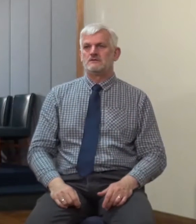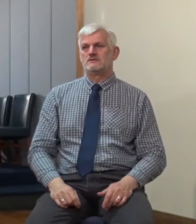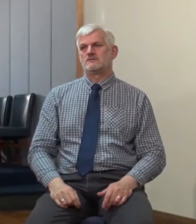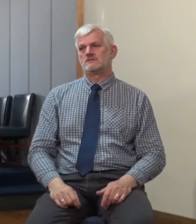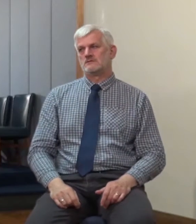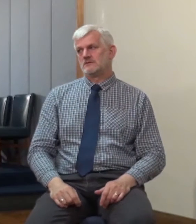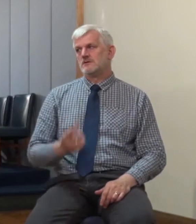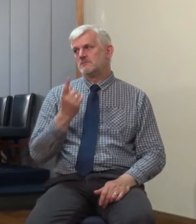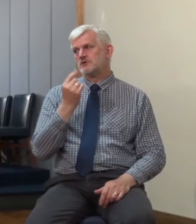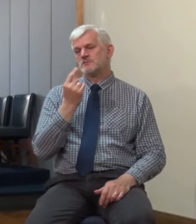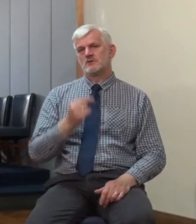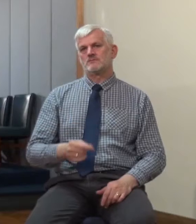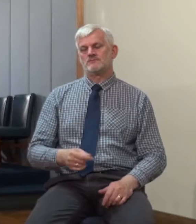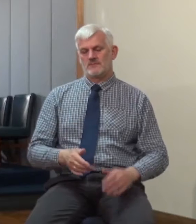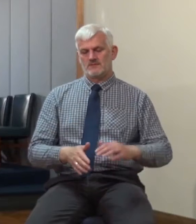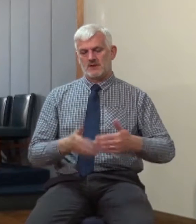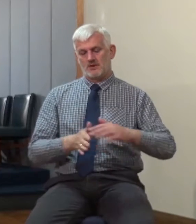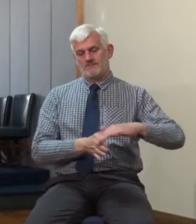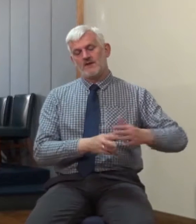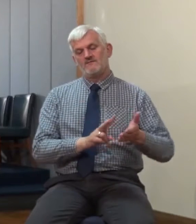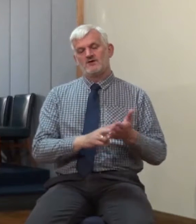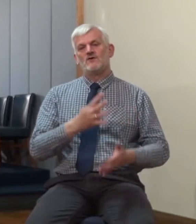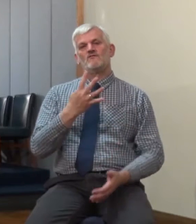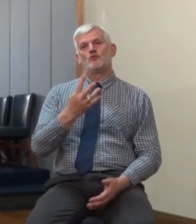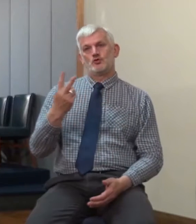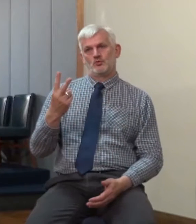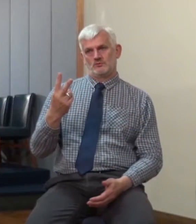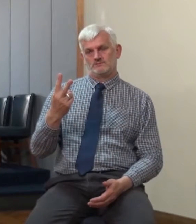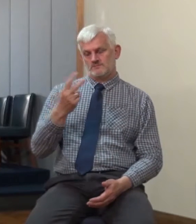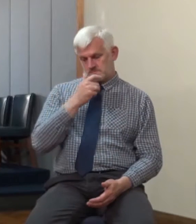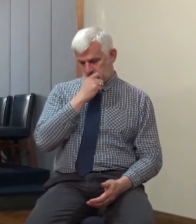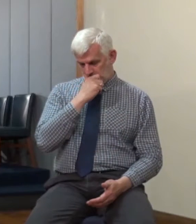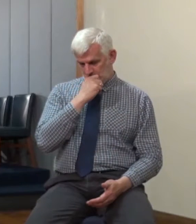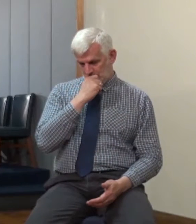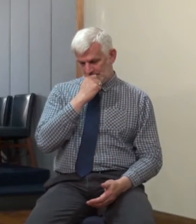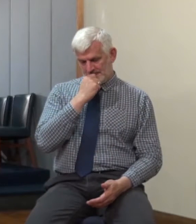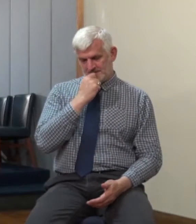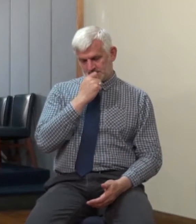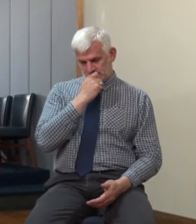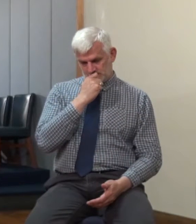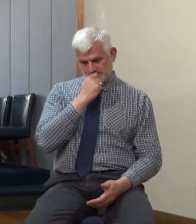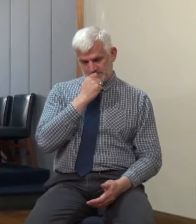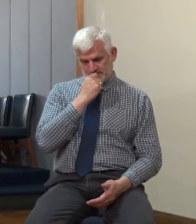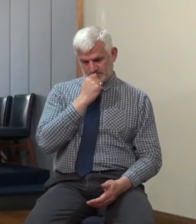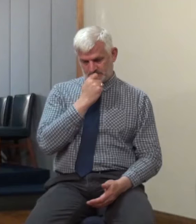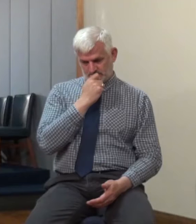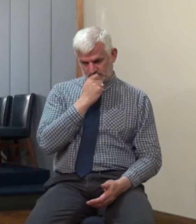to verse 42 because this leads me to a heading and it will be this. First of all, the verses